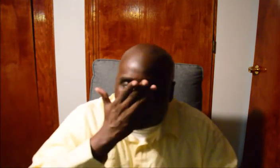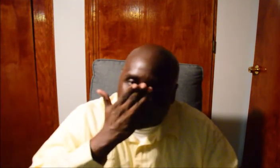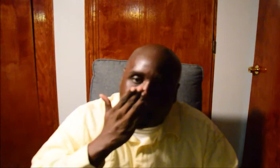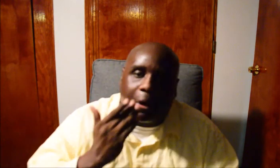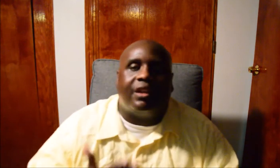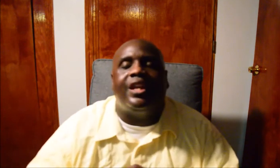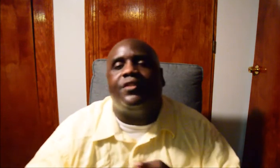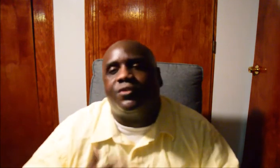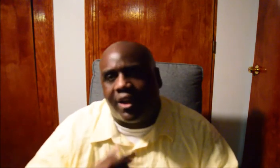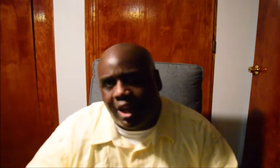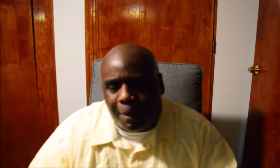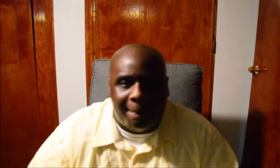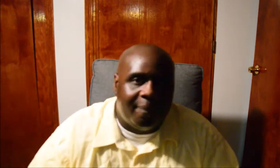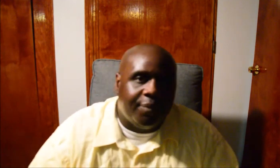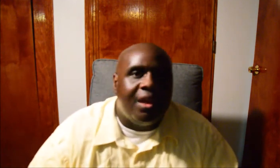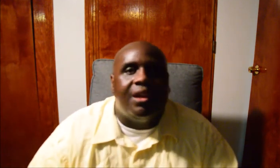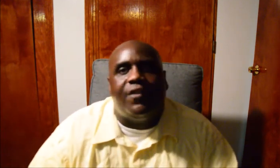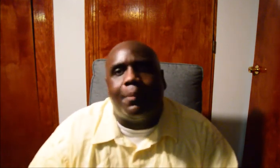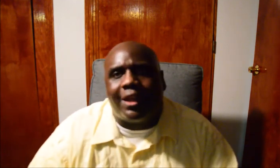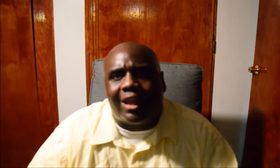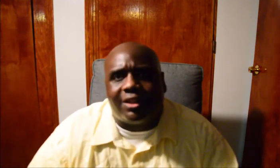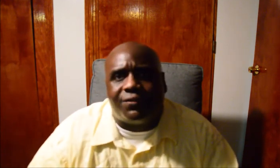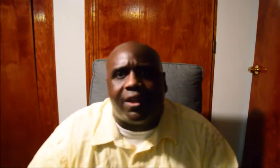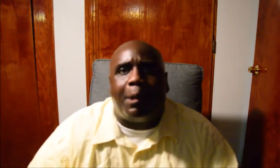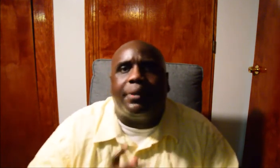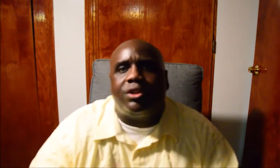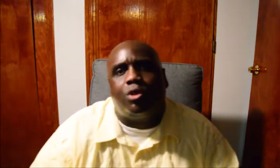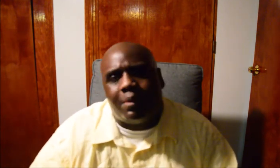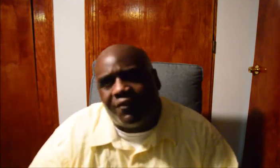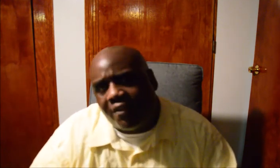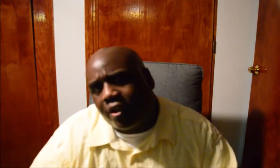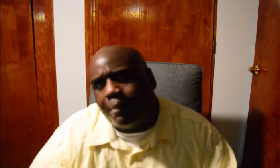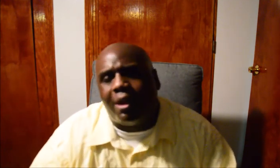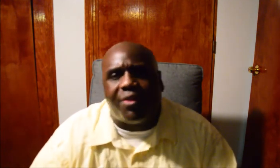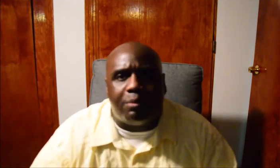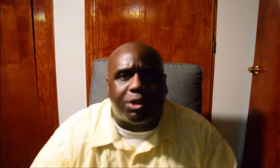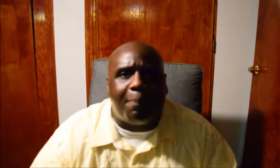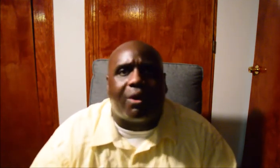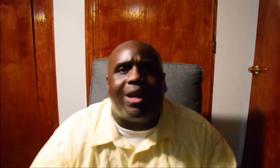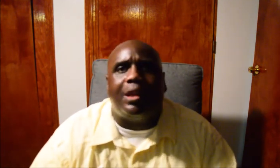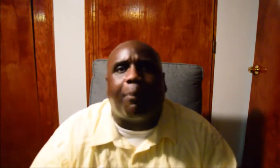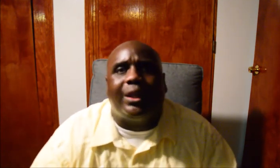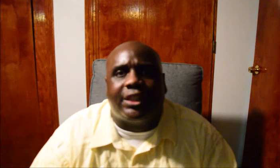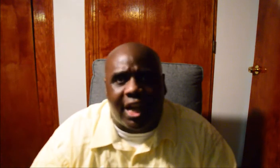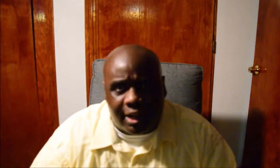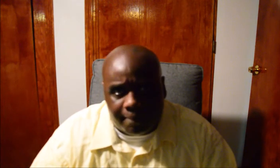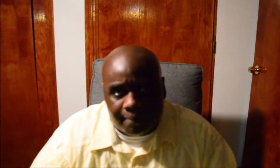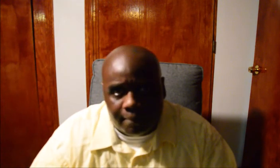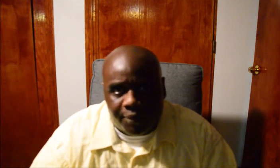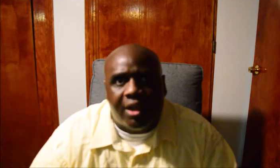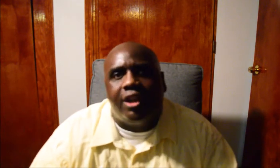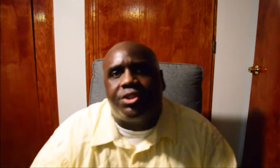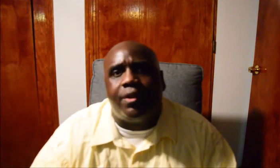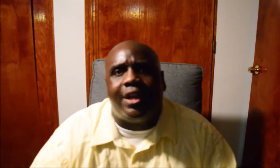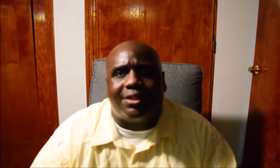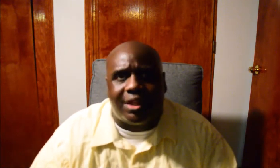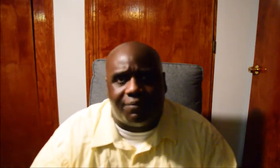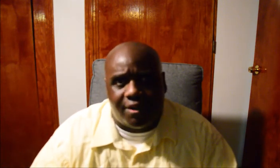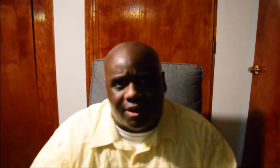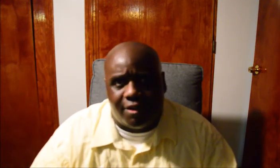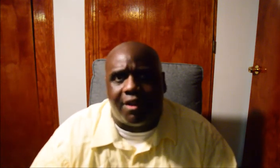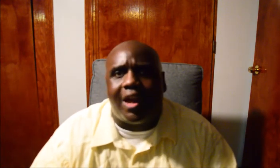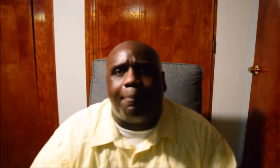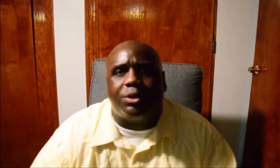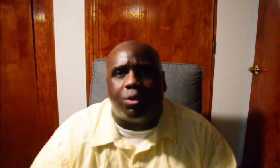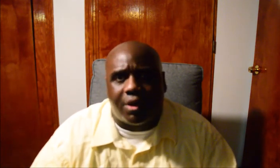that's where I'm going to leave this video. If anybody liked this video, please do me a favor. Give me a thumbs up. I greatly appreciate it. And tune in next